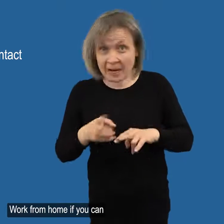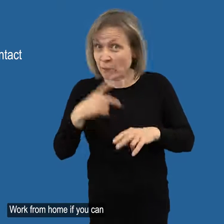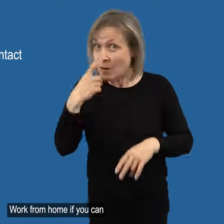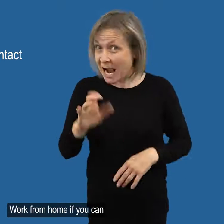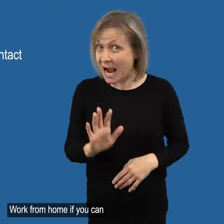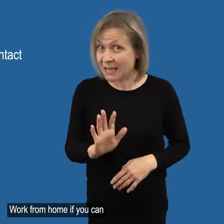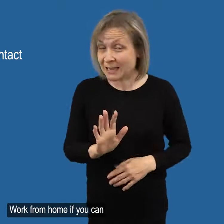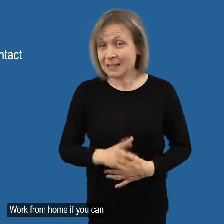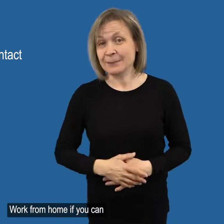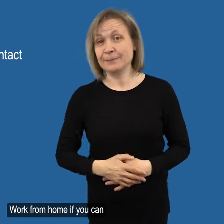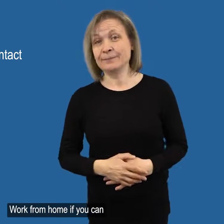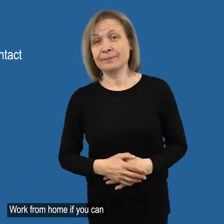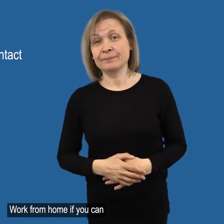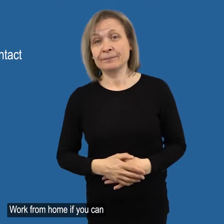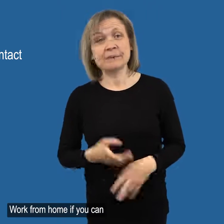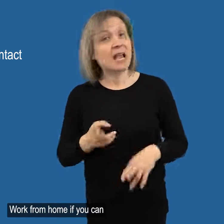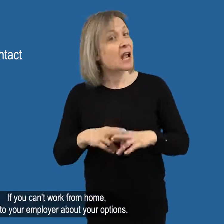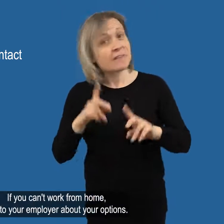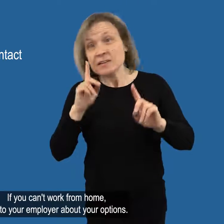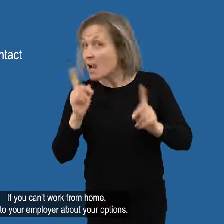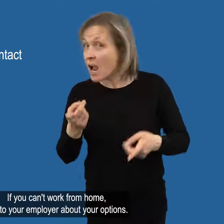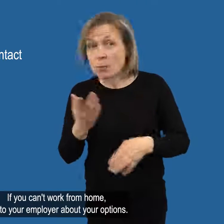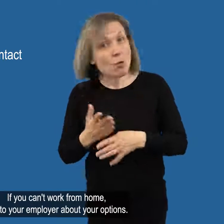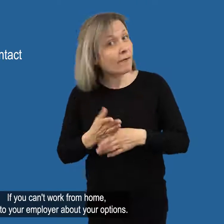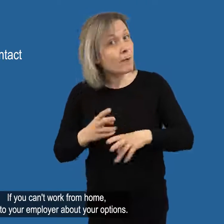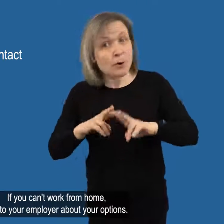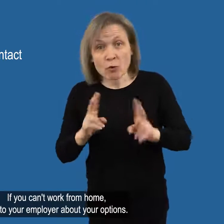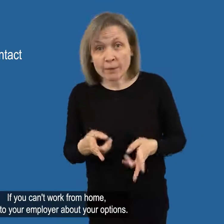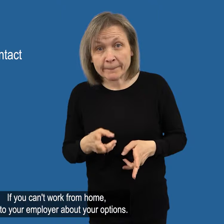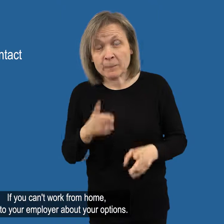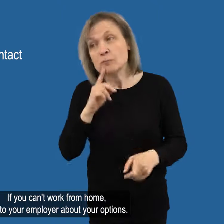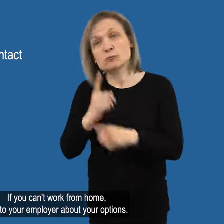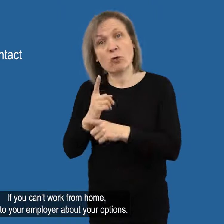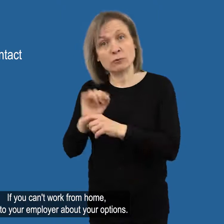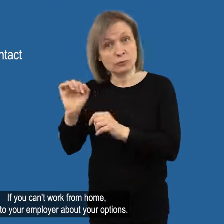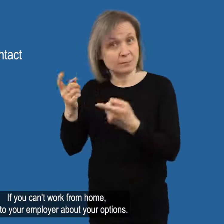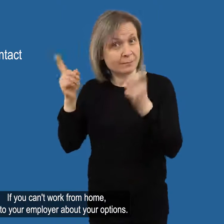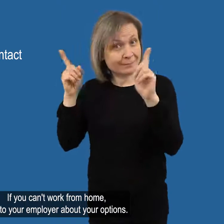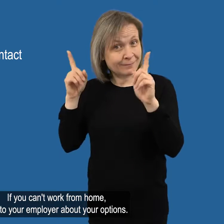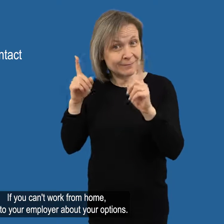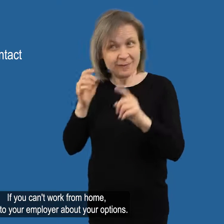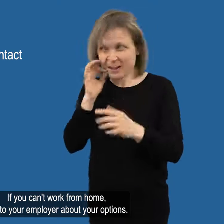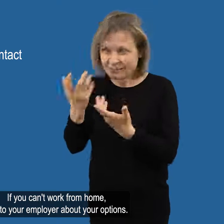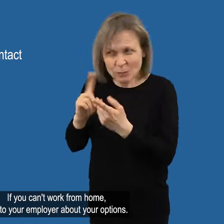Work from home if you can If you can't work from home, talk to your employer about your options